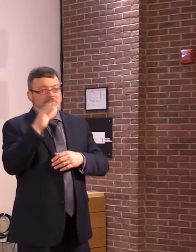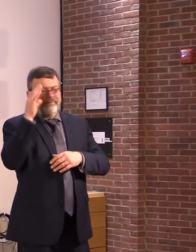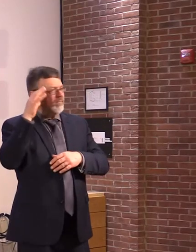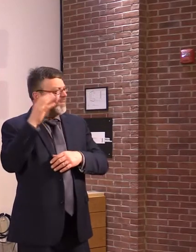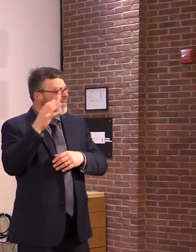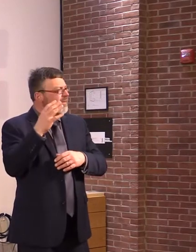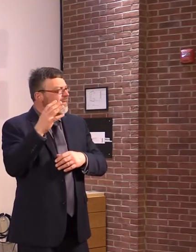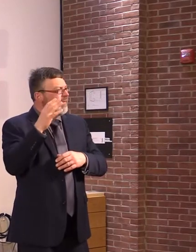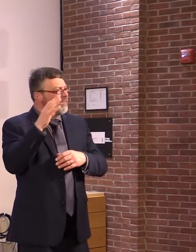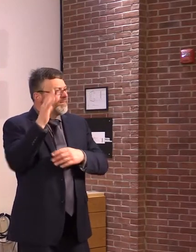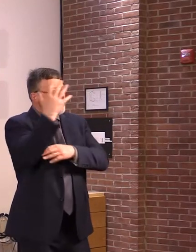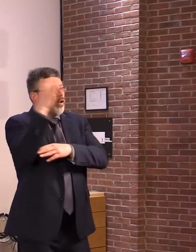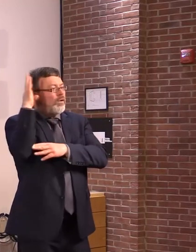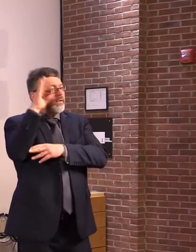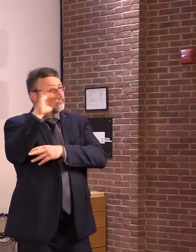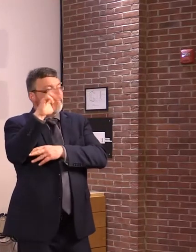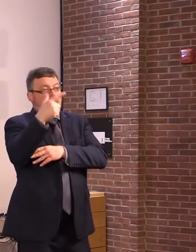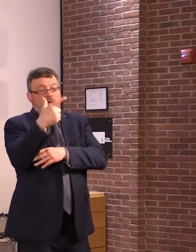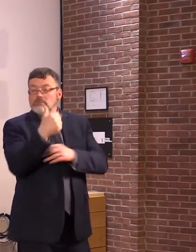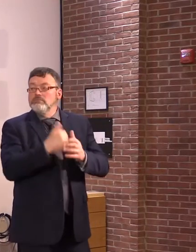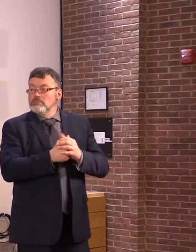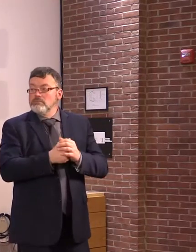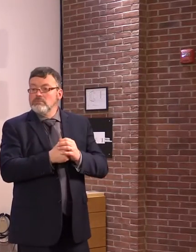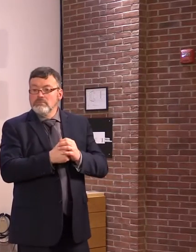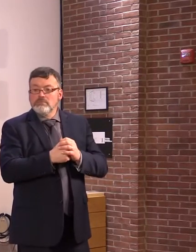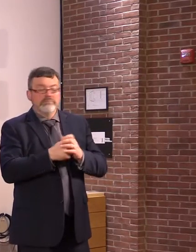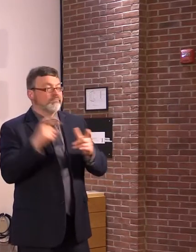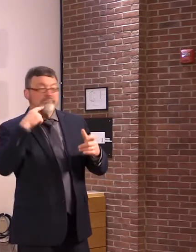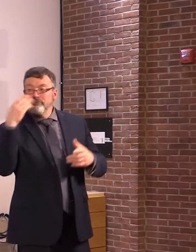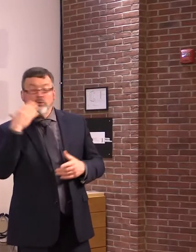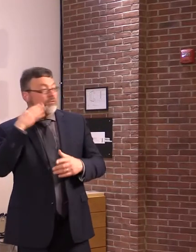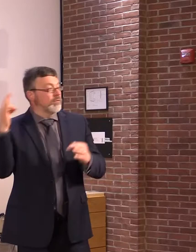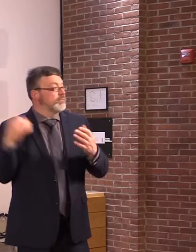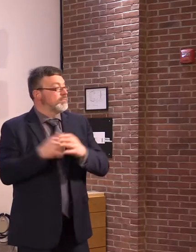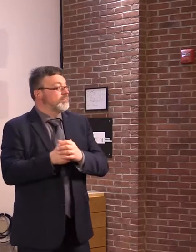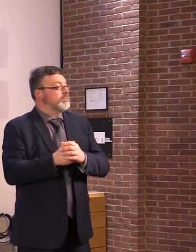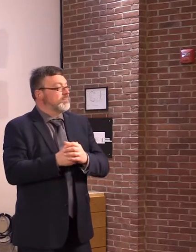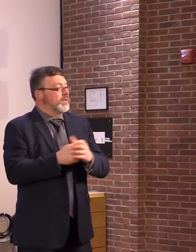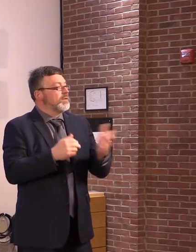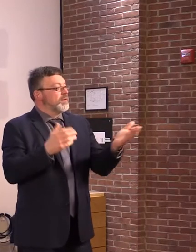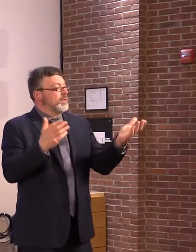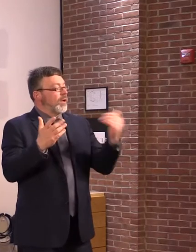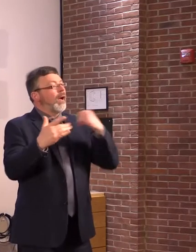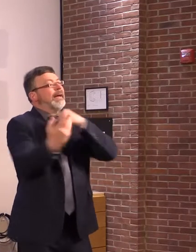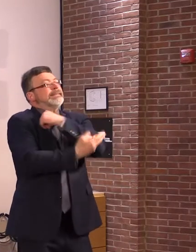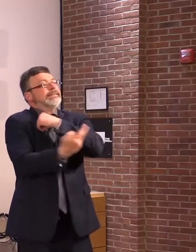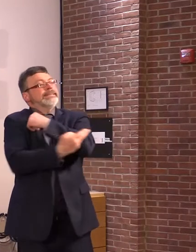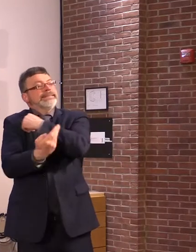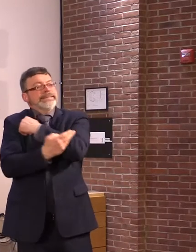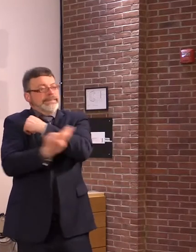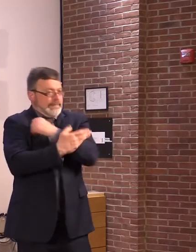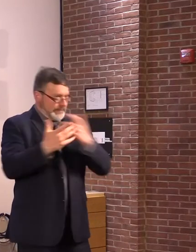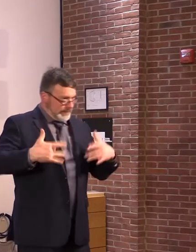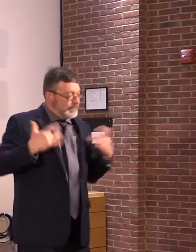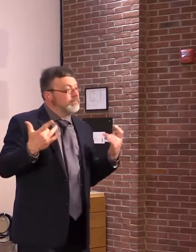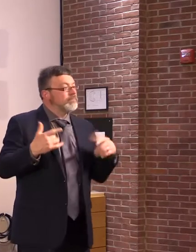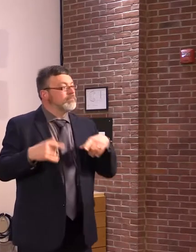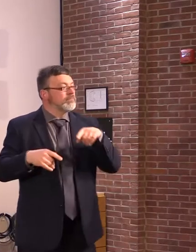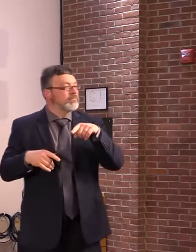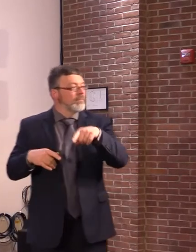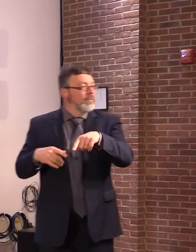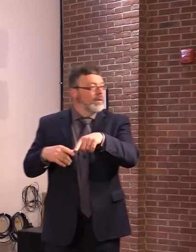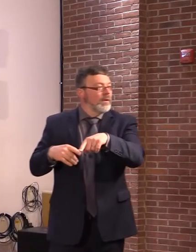You make a lot of, over the last few weeks as we've watched you have these types of discussions, you seem rather frustrated with the legislature.